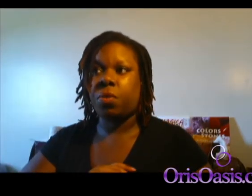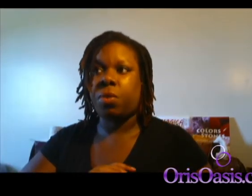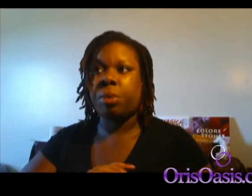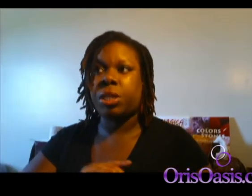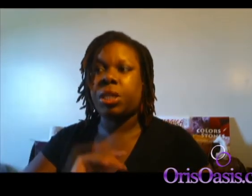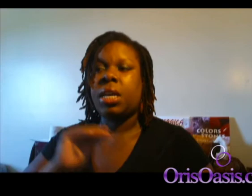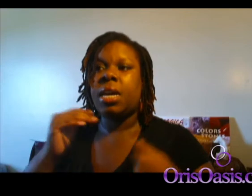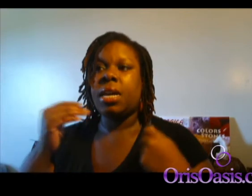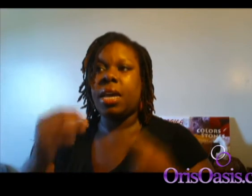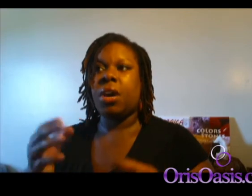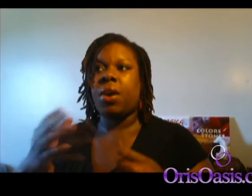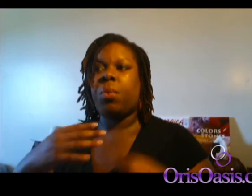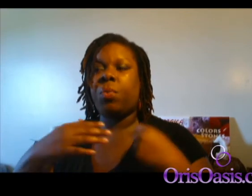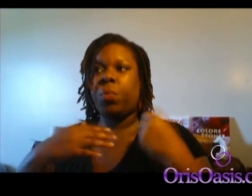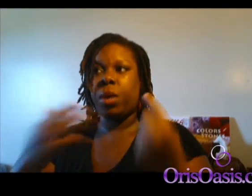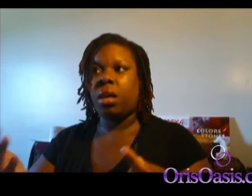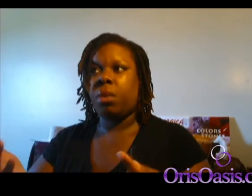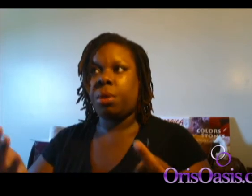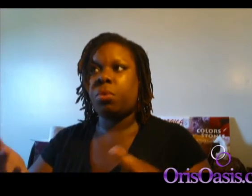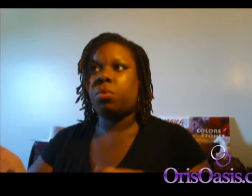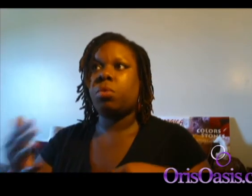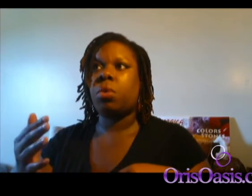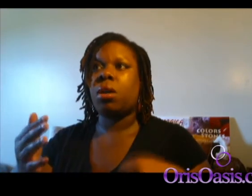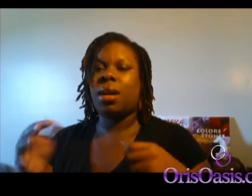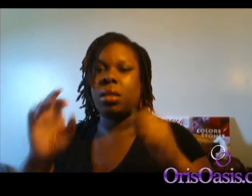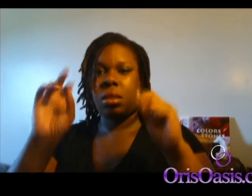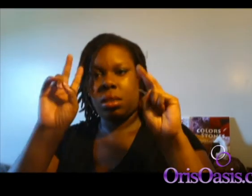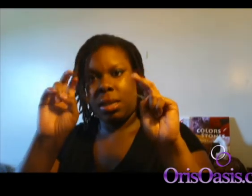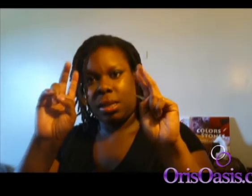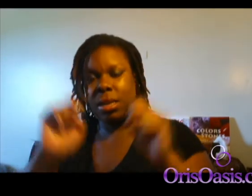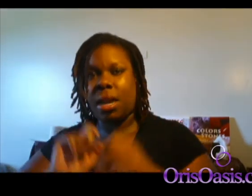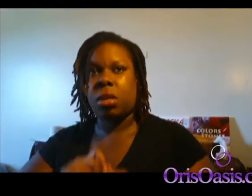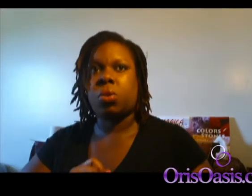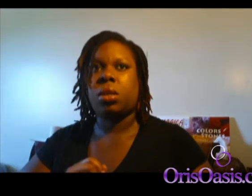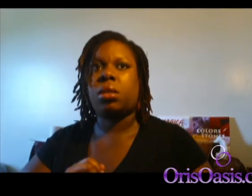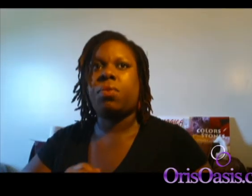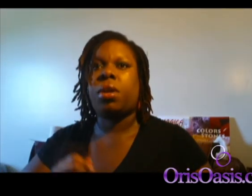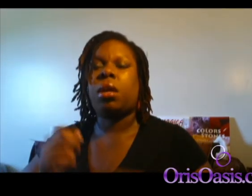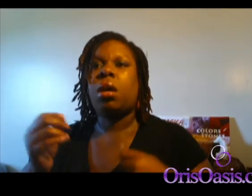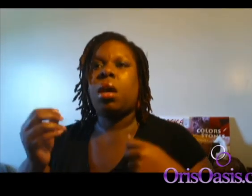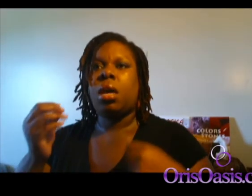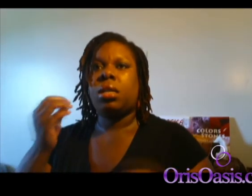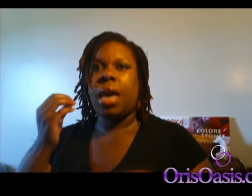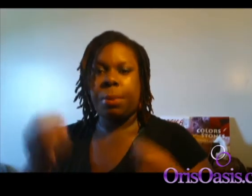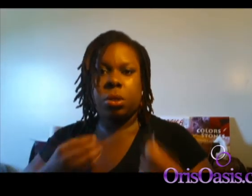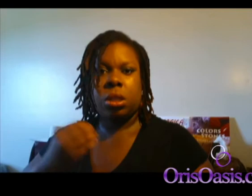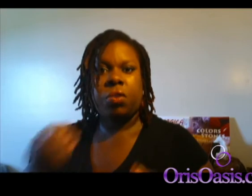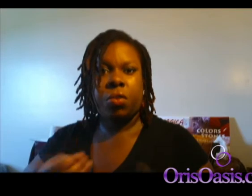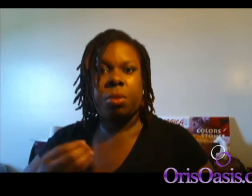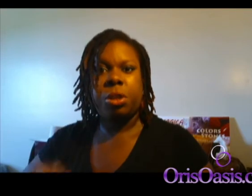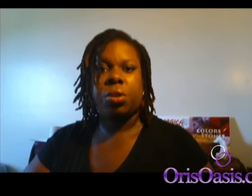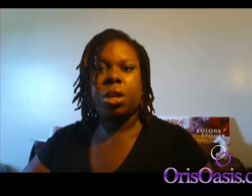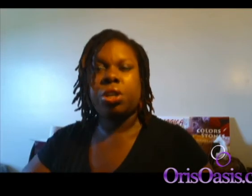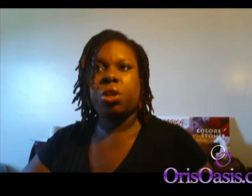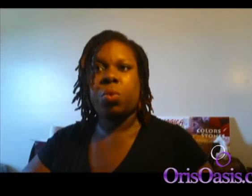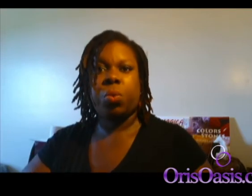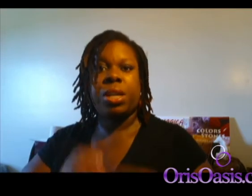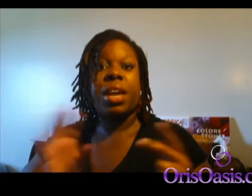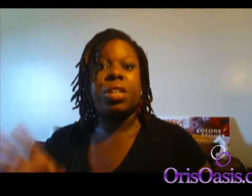dimension. Now, we, people who are not technically diagnosed with schizophrenic, tap into this fifth dimensional energy when we daydream.